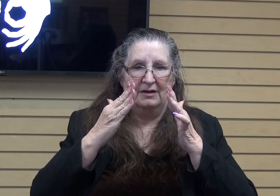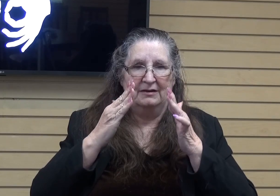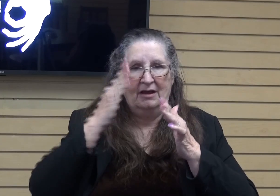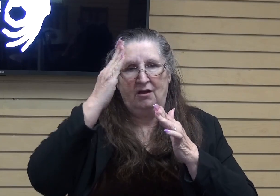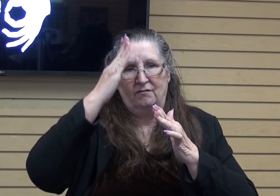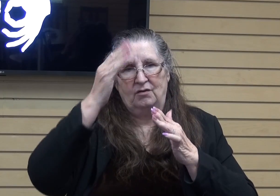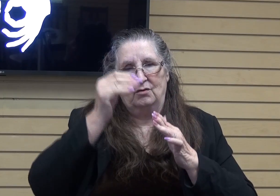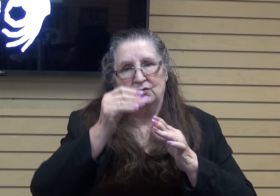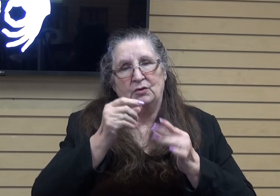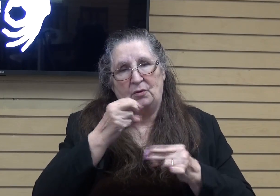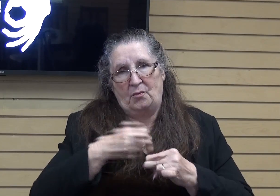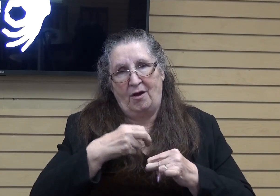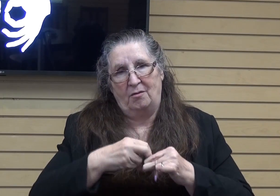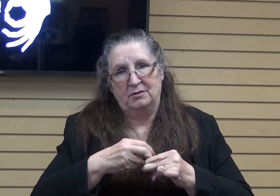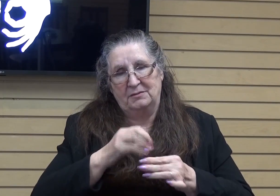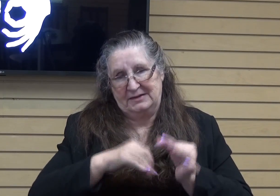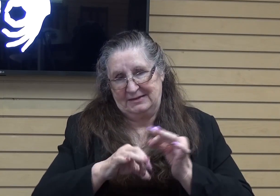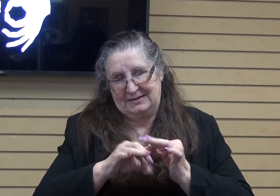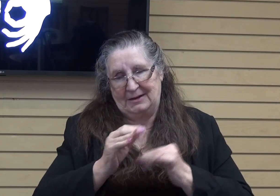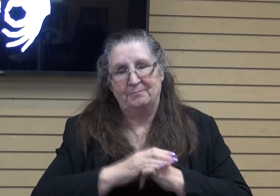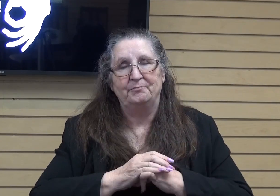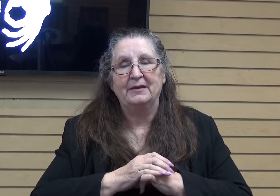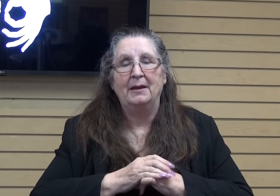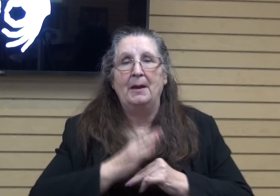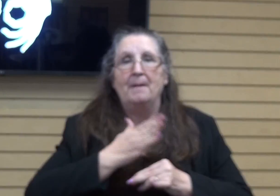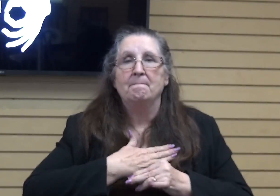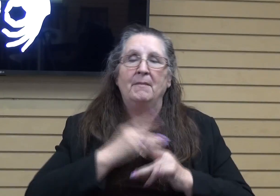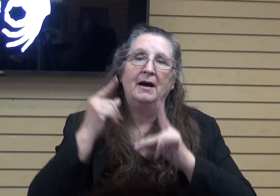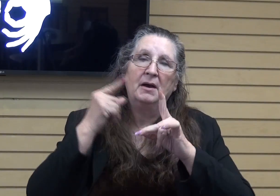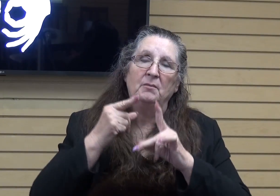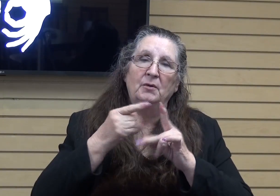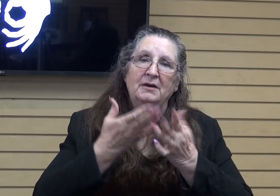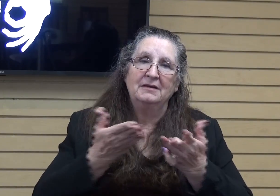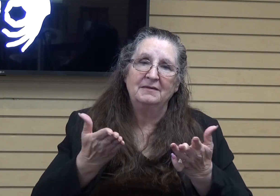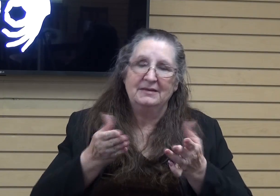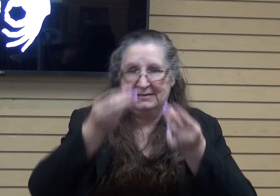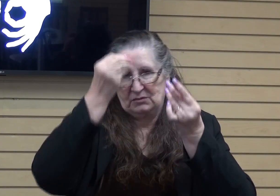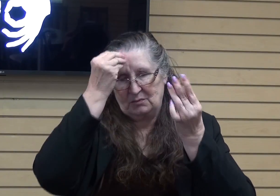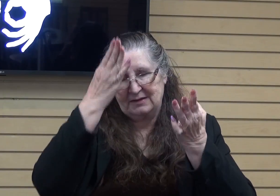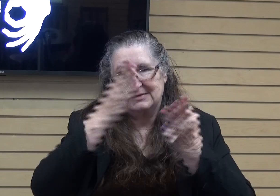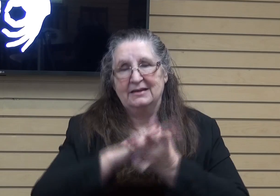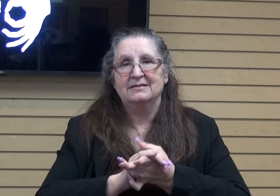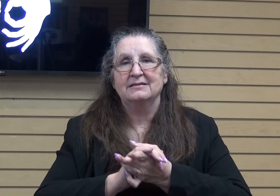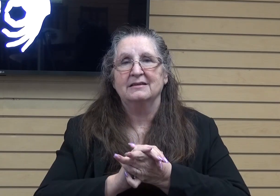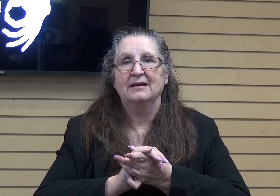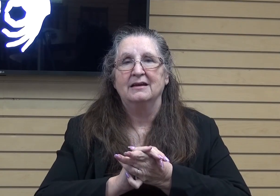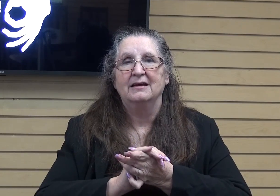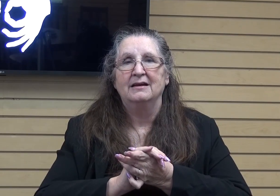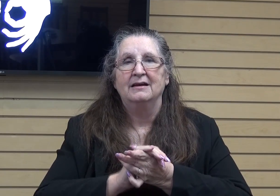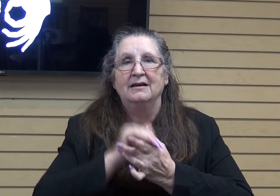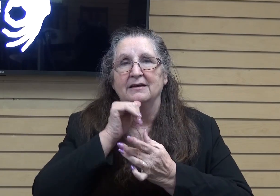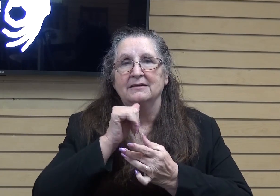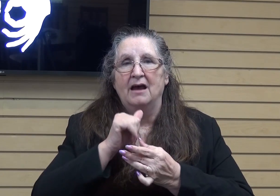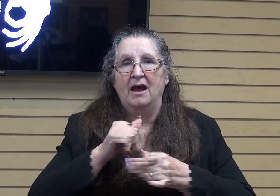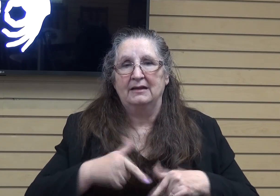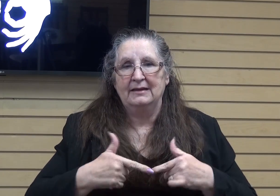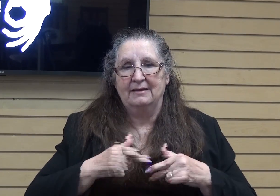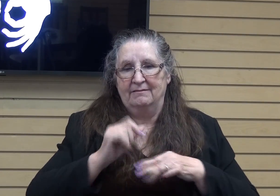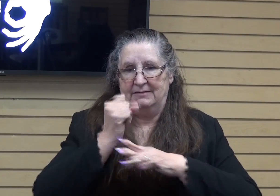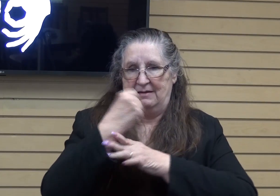problems instead, you know? And so, my point in this message is to not live defeated and to remember